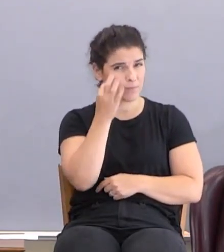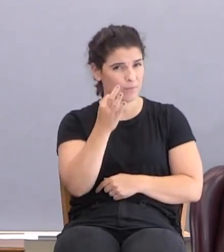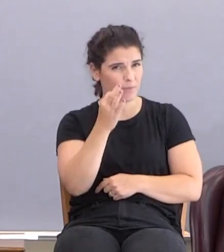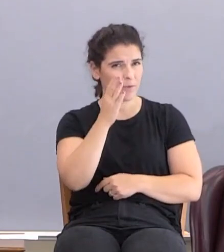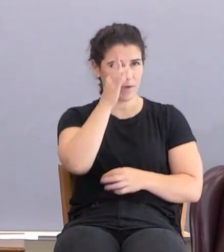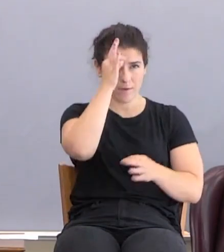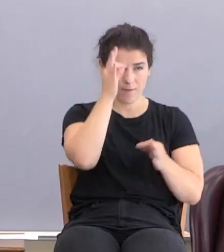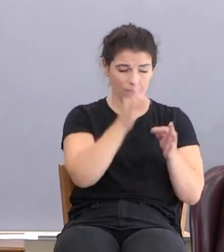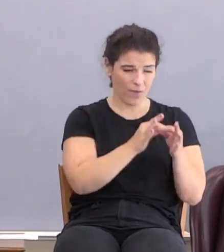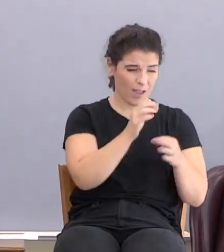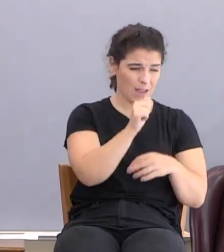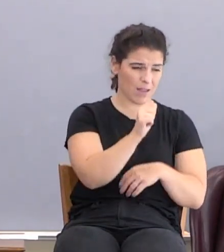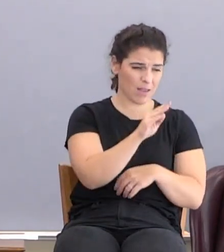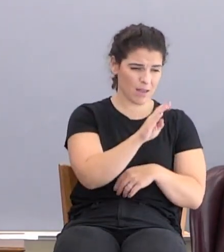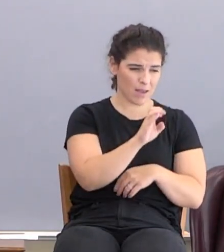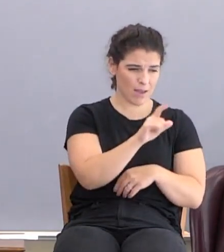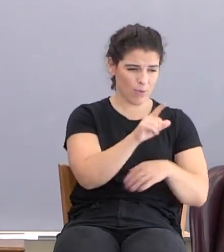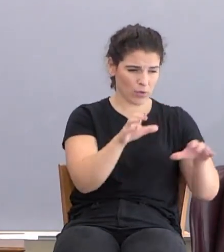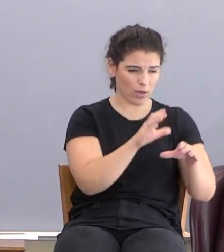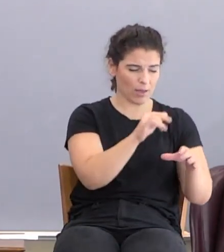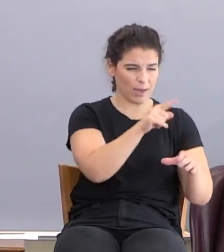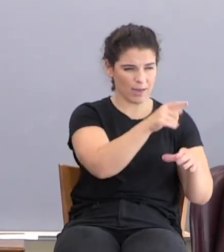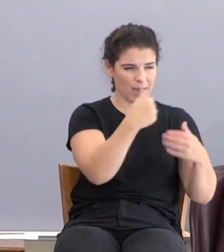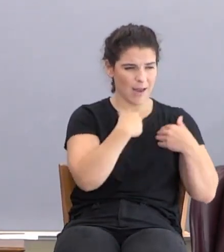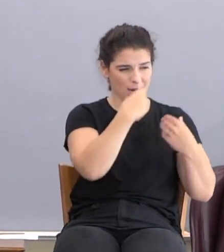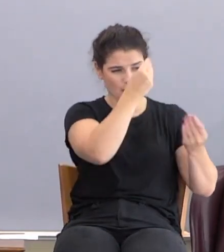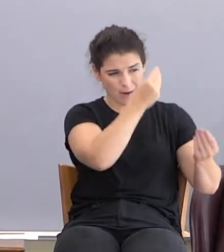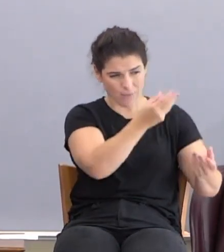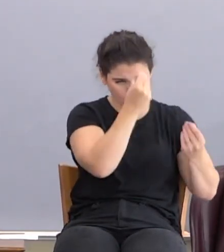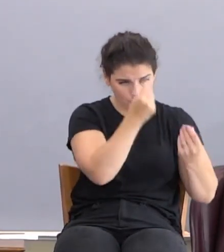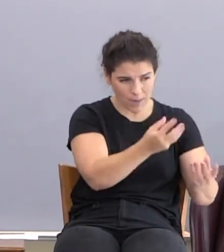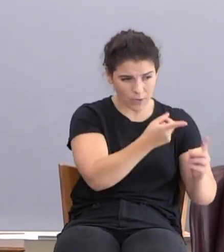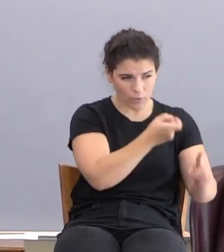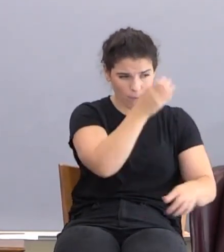means he had information from God, that he knew was from God.